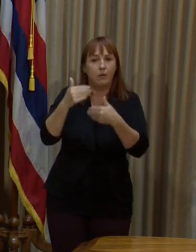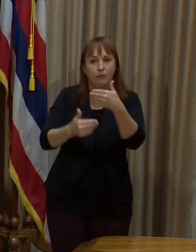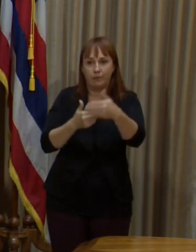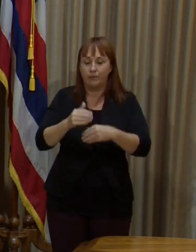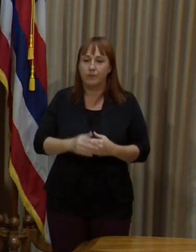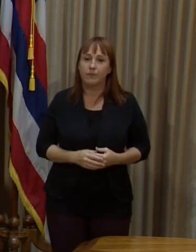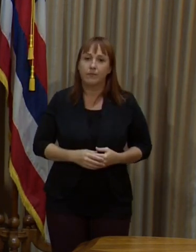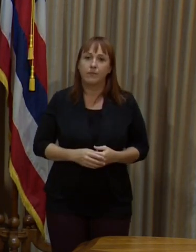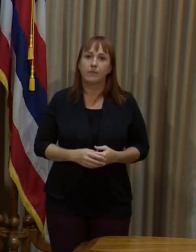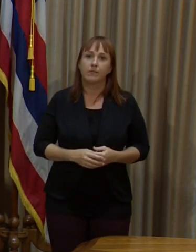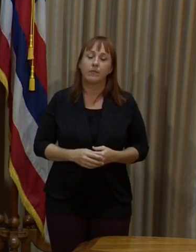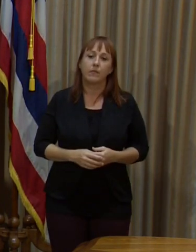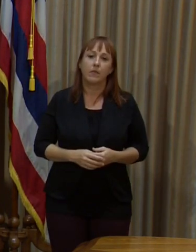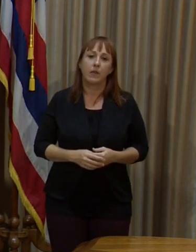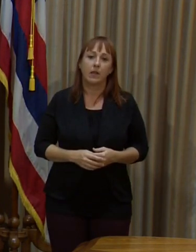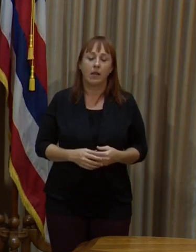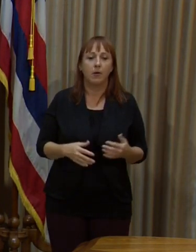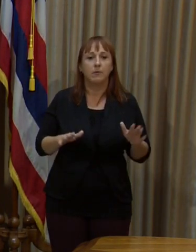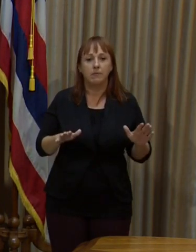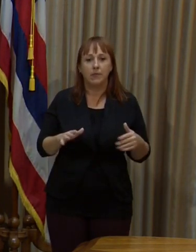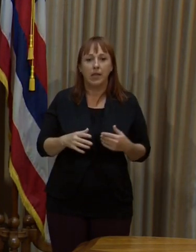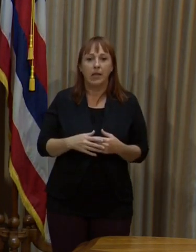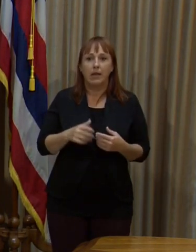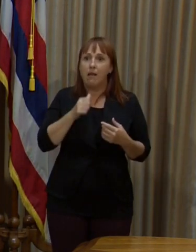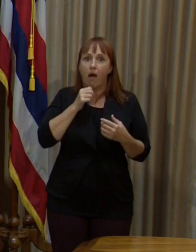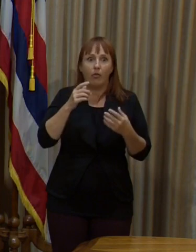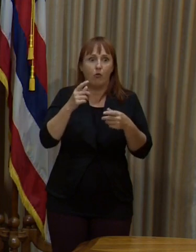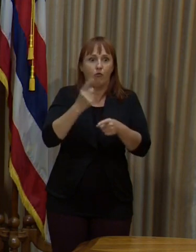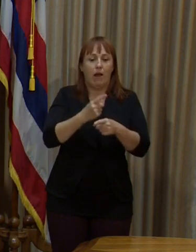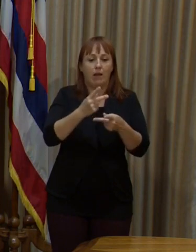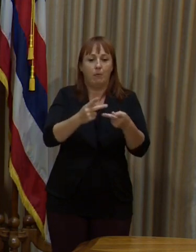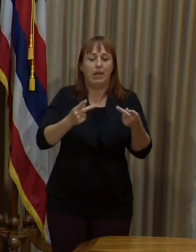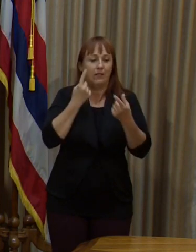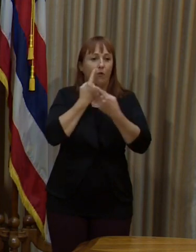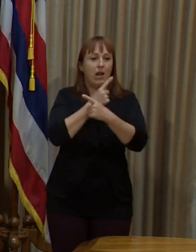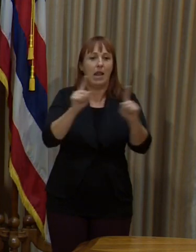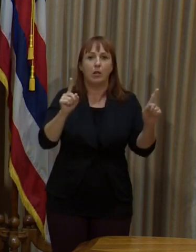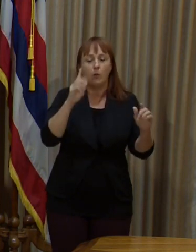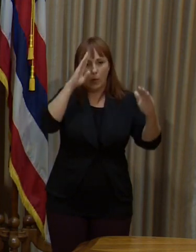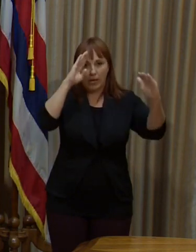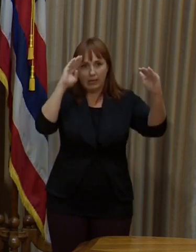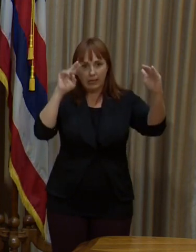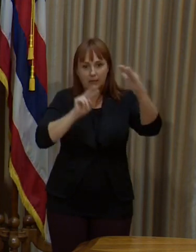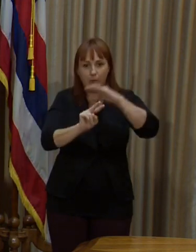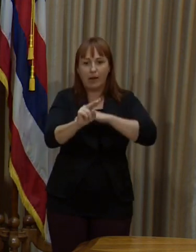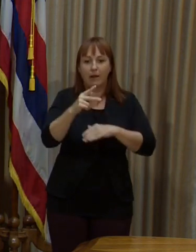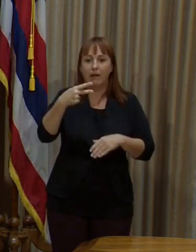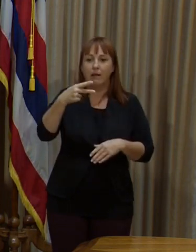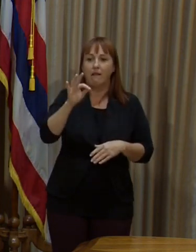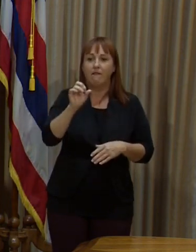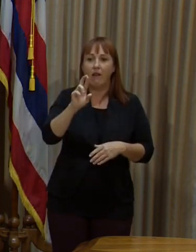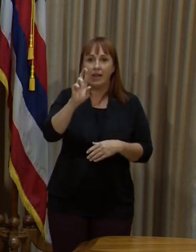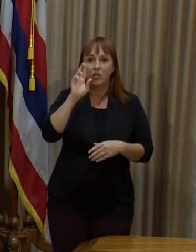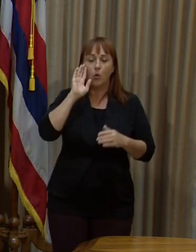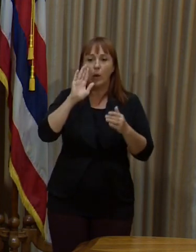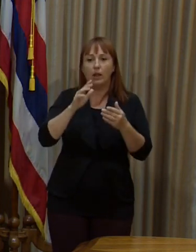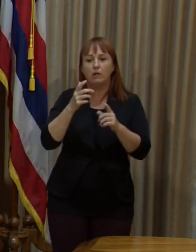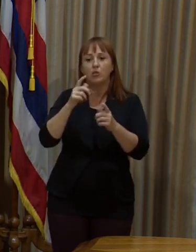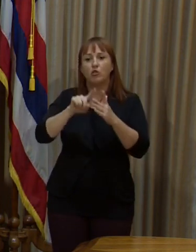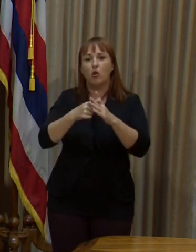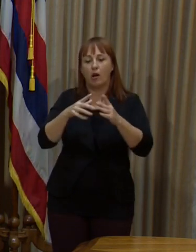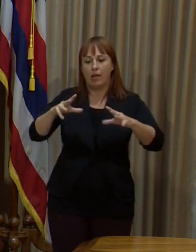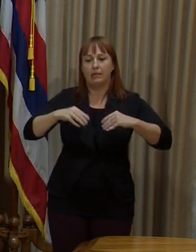We do expect, although this is not the place for such an announcement, that at least the Pfizer vaccine is likely going to go down to age 12.